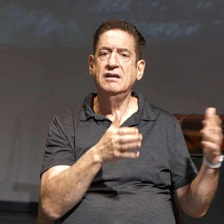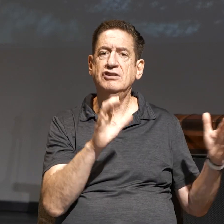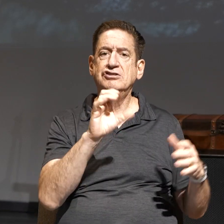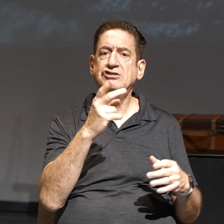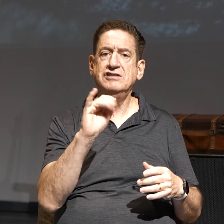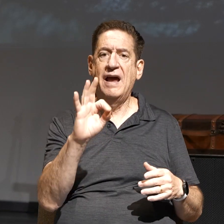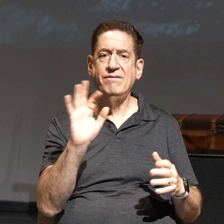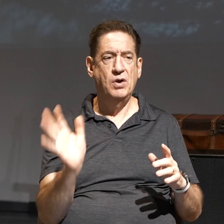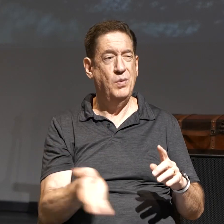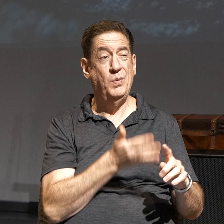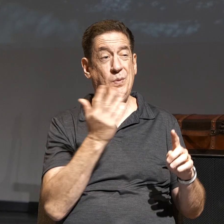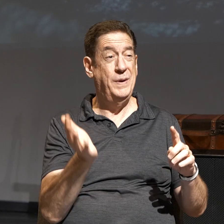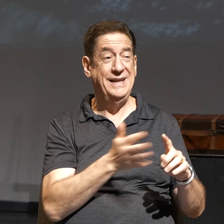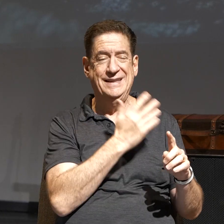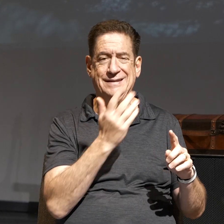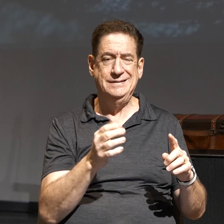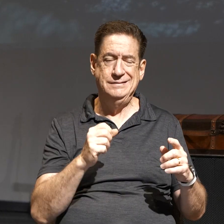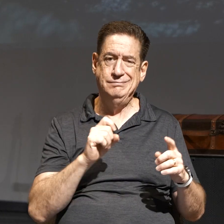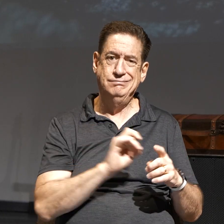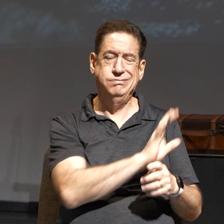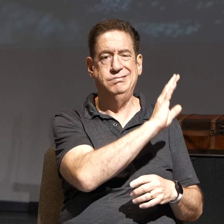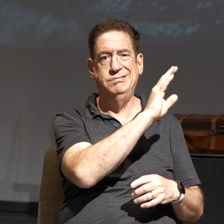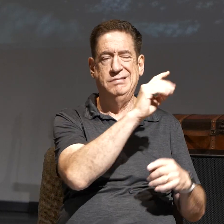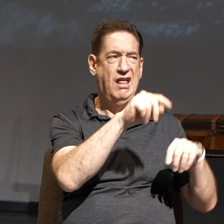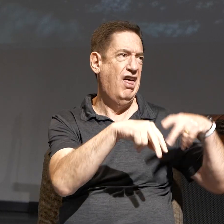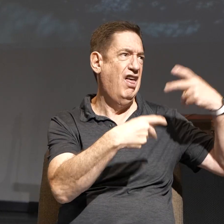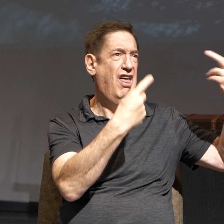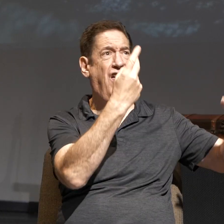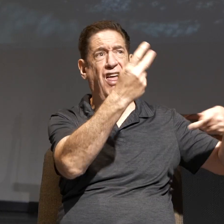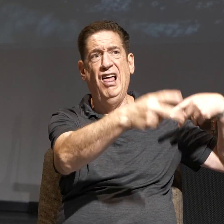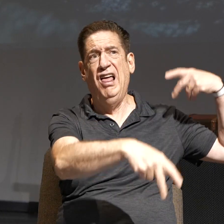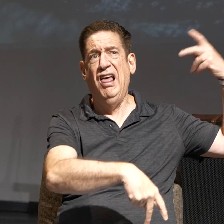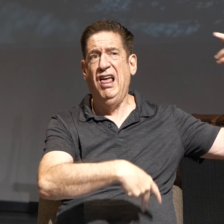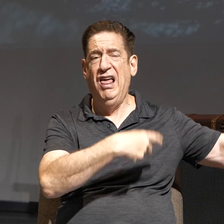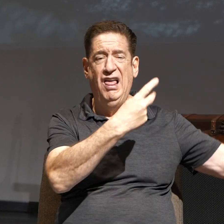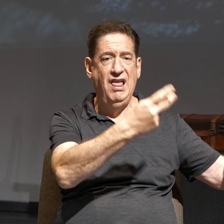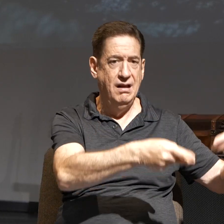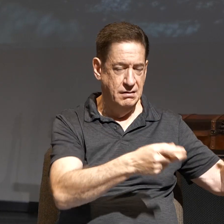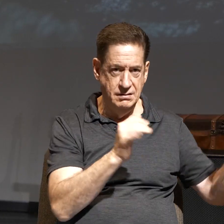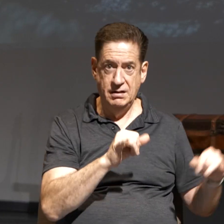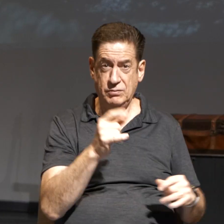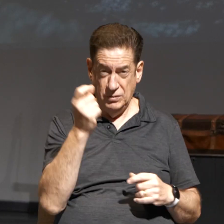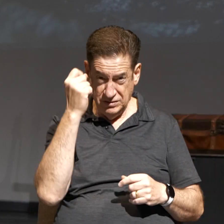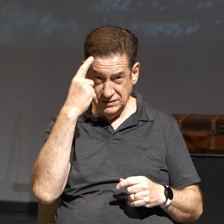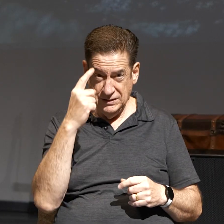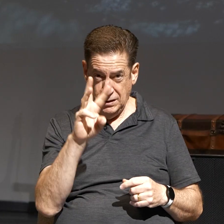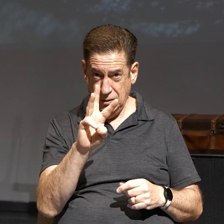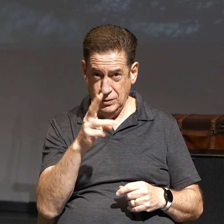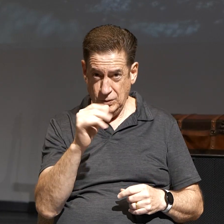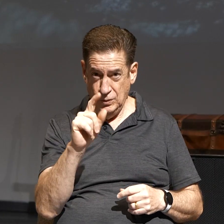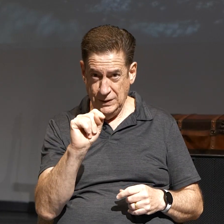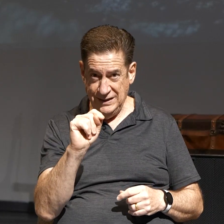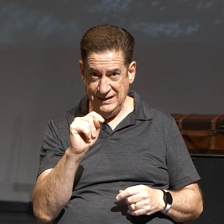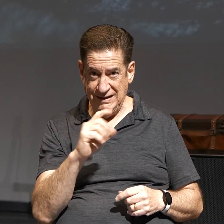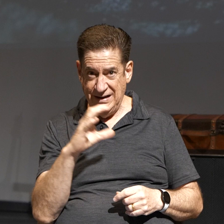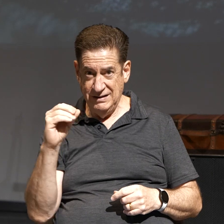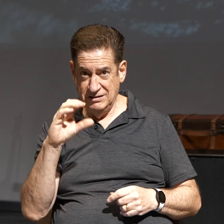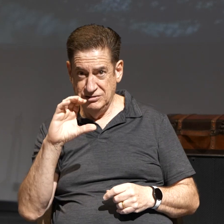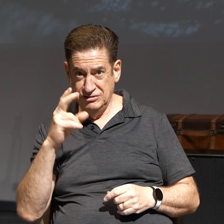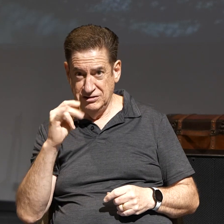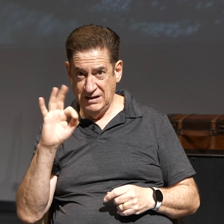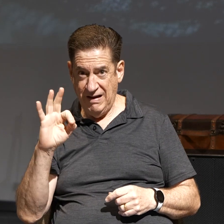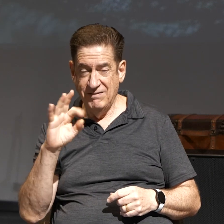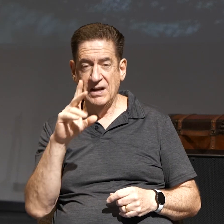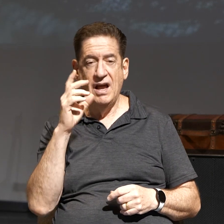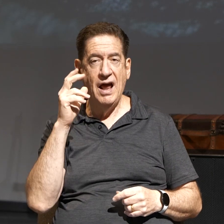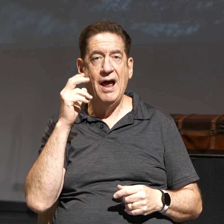drives away. I don't think I need to explain chaff to you if you understand the winnowing process of wheat. How many are familiar with the song Dust in the Wind